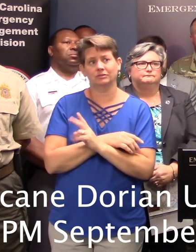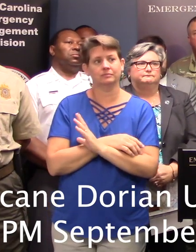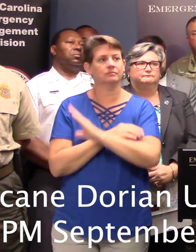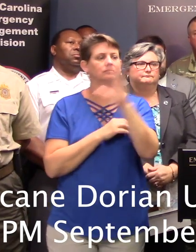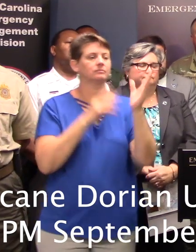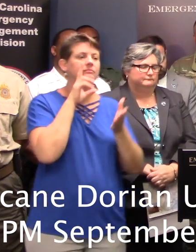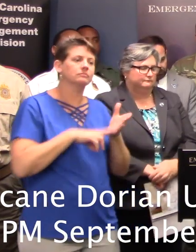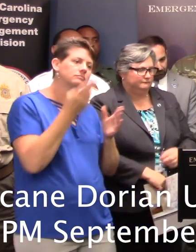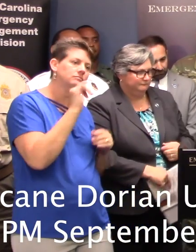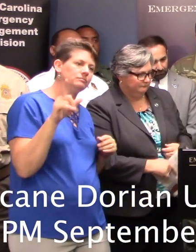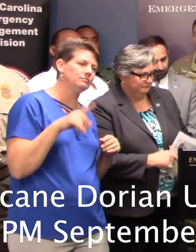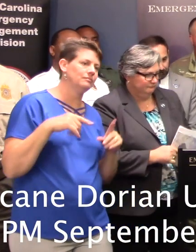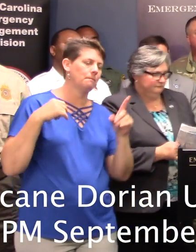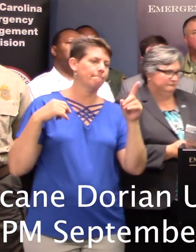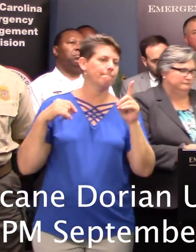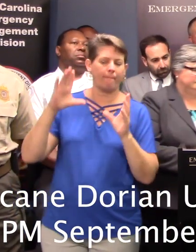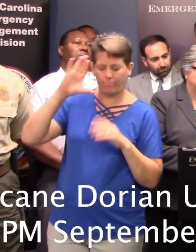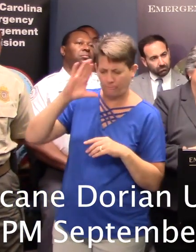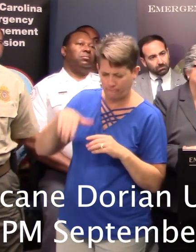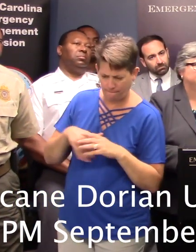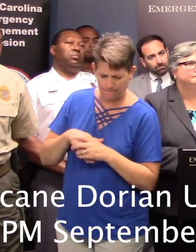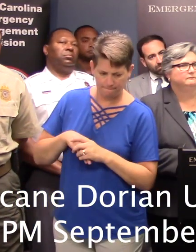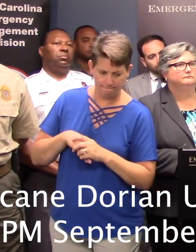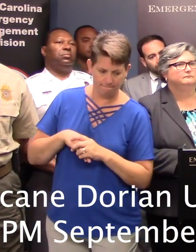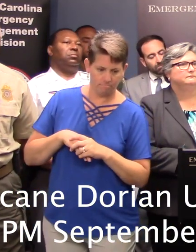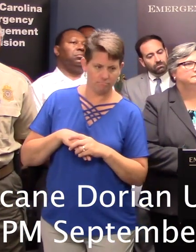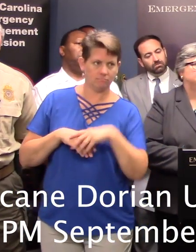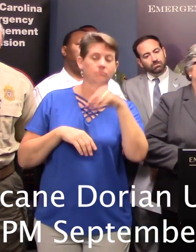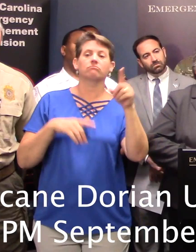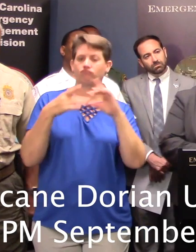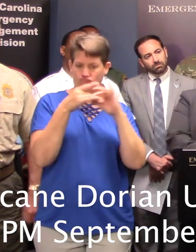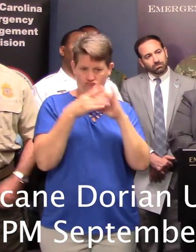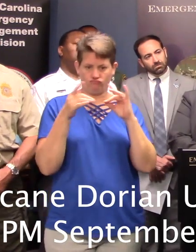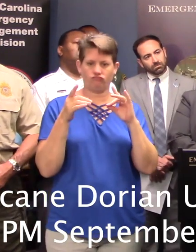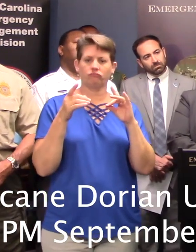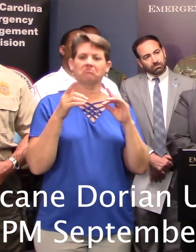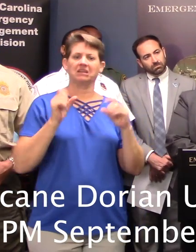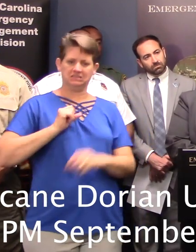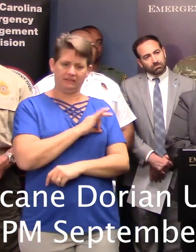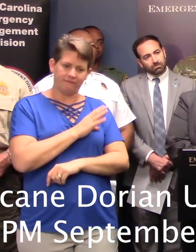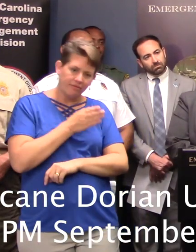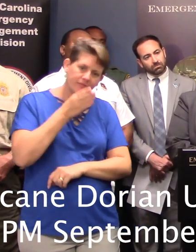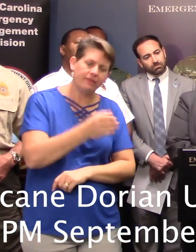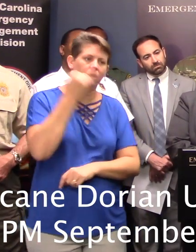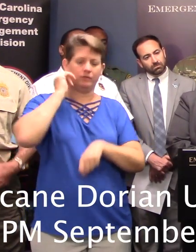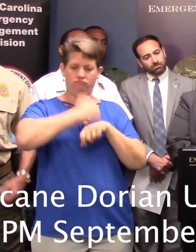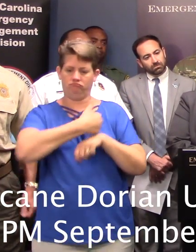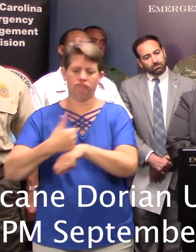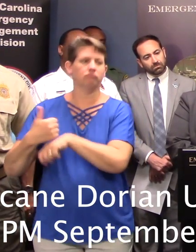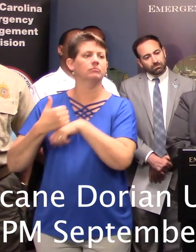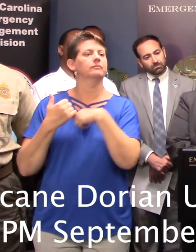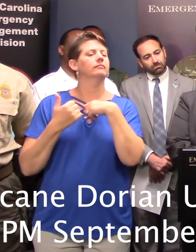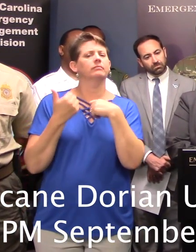Secretary Hall, I know at this point you talk about the crews being in place if, you know, you need to kind of set some things up. Is